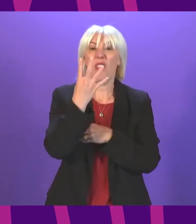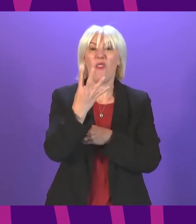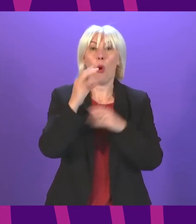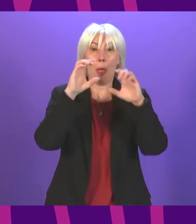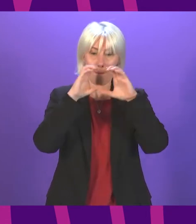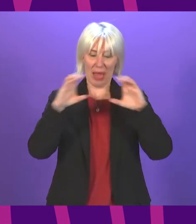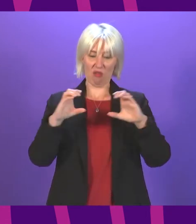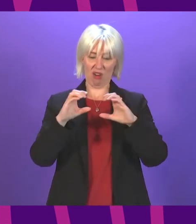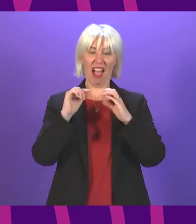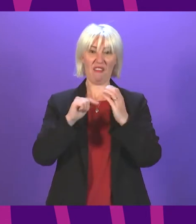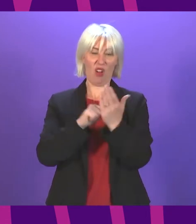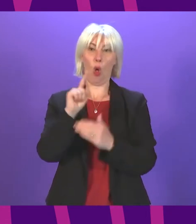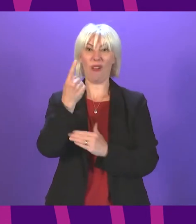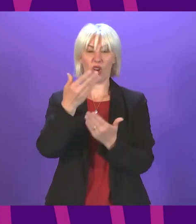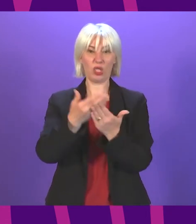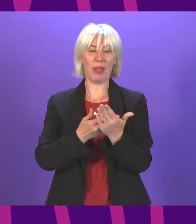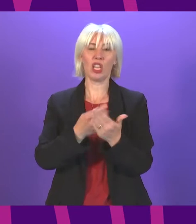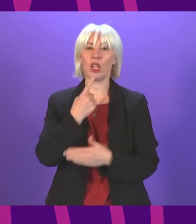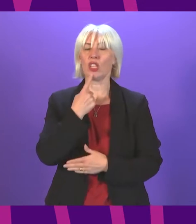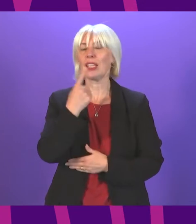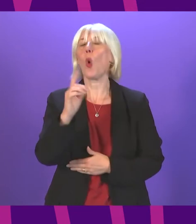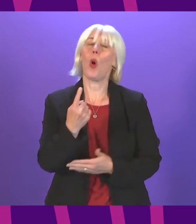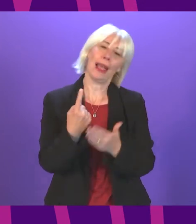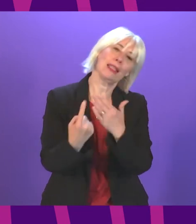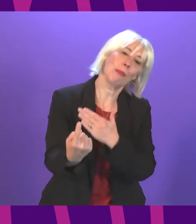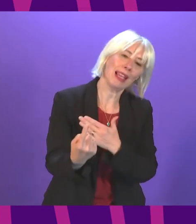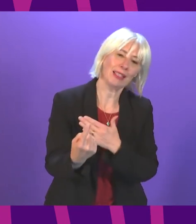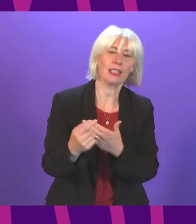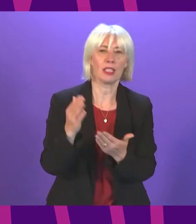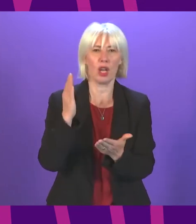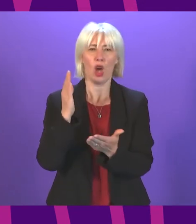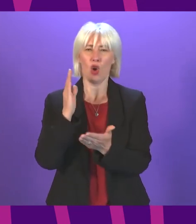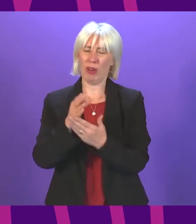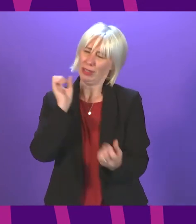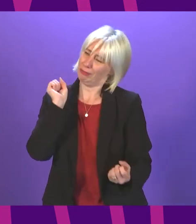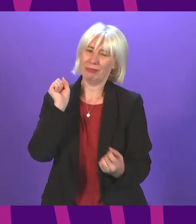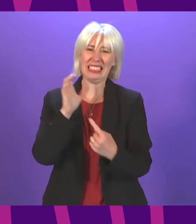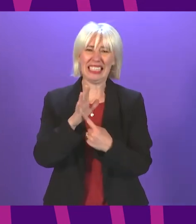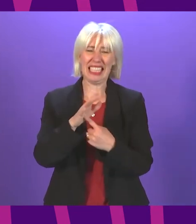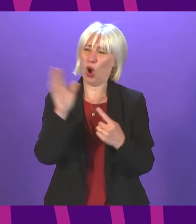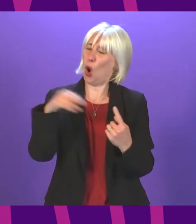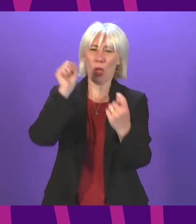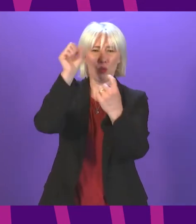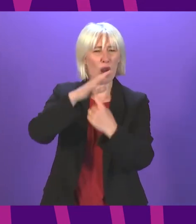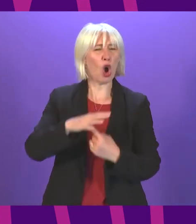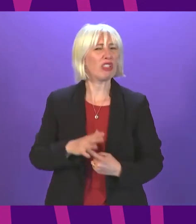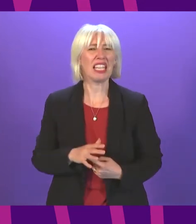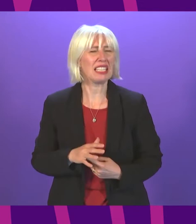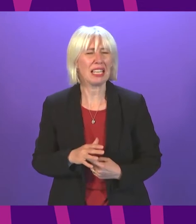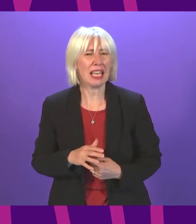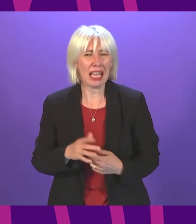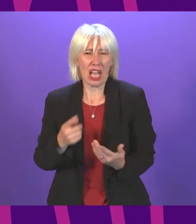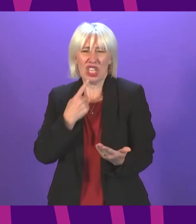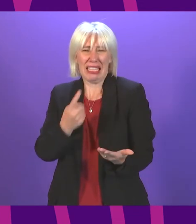Sturgeon to mention independence. It's right up there in front of all of the other priorities that we should have.